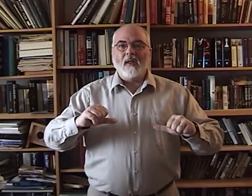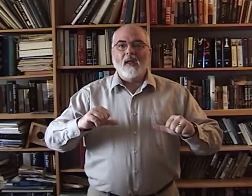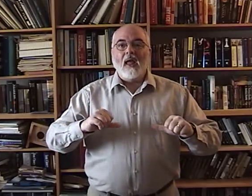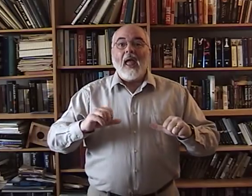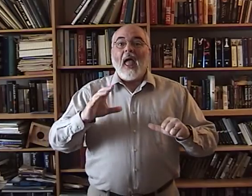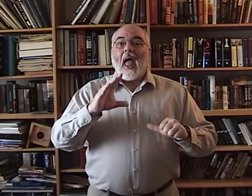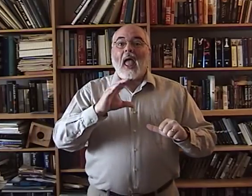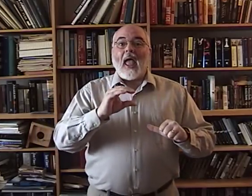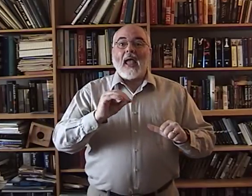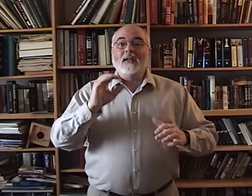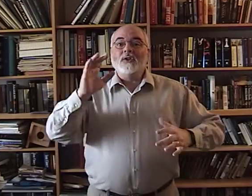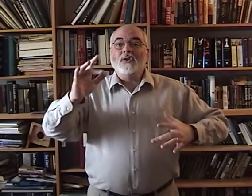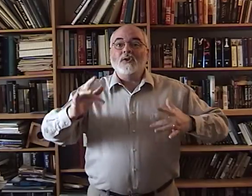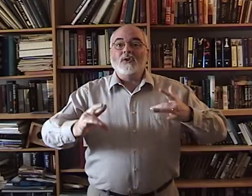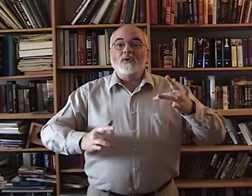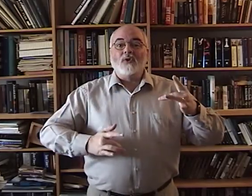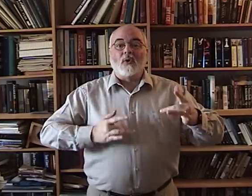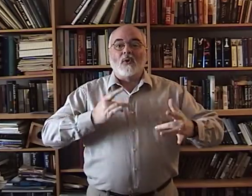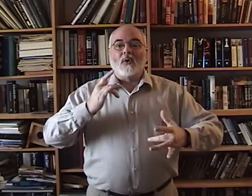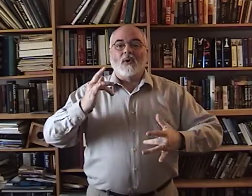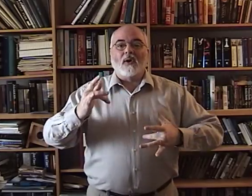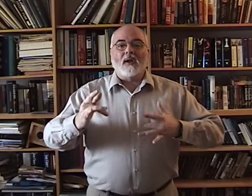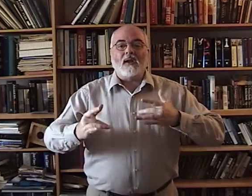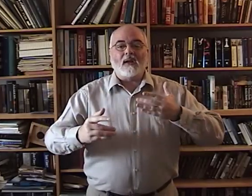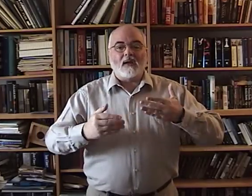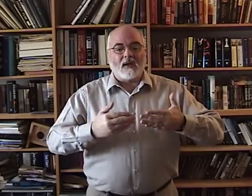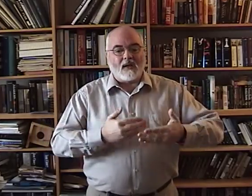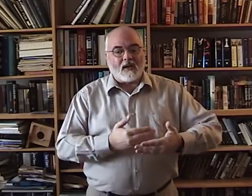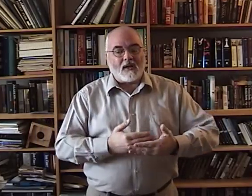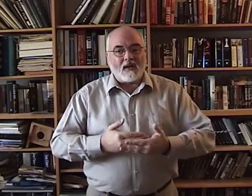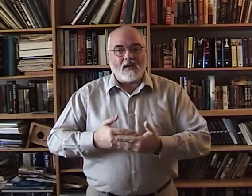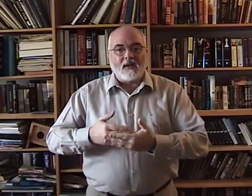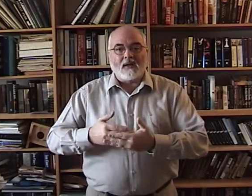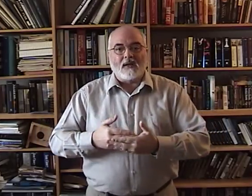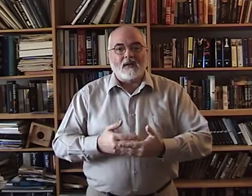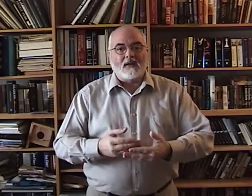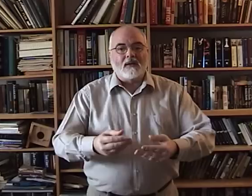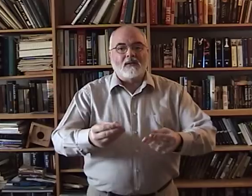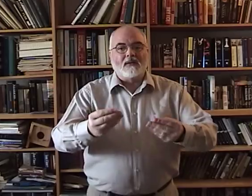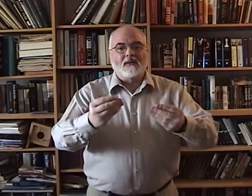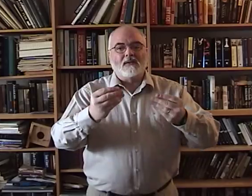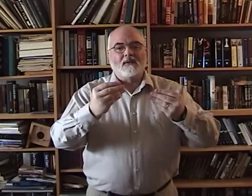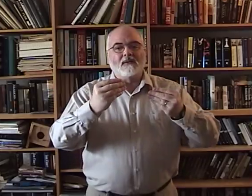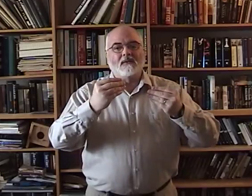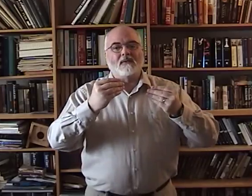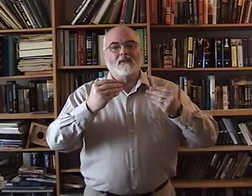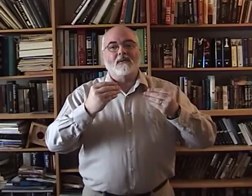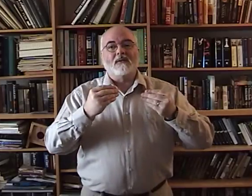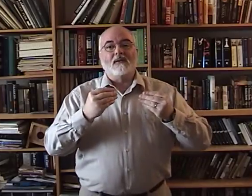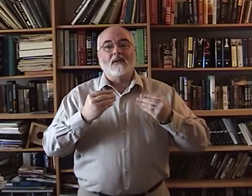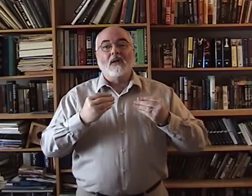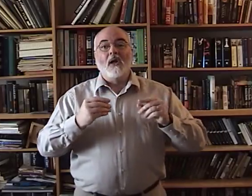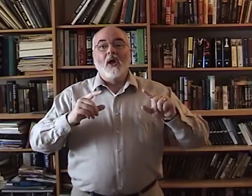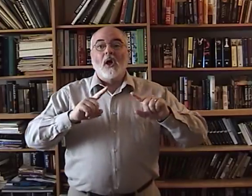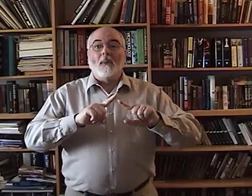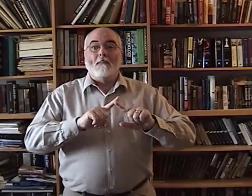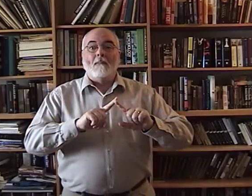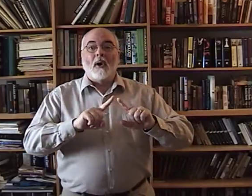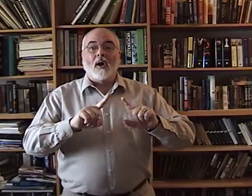and joy he is but